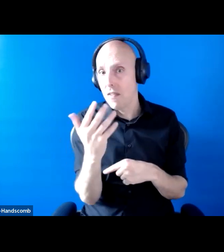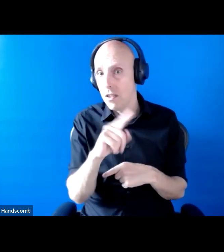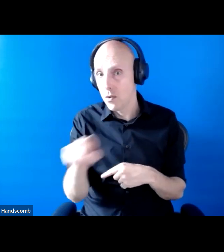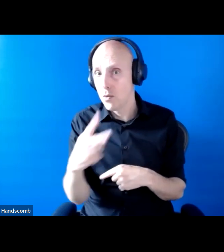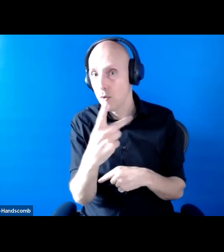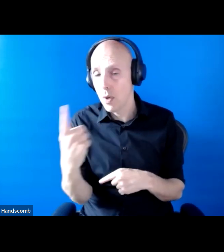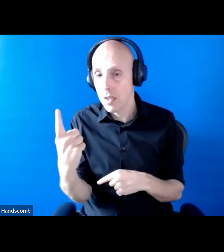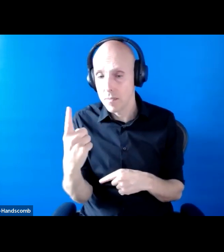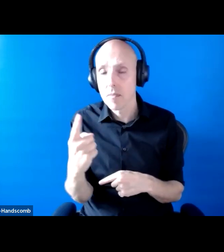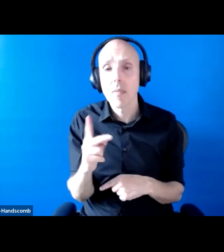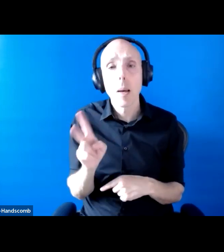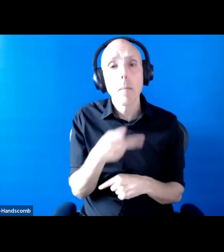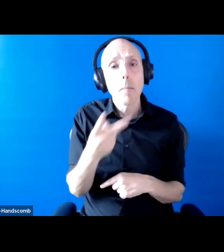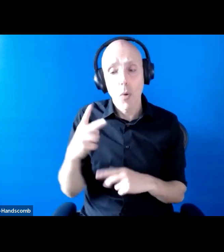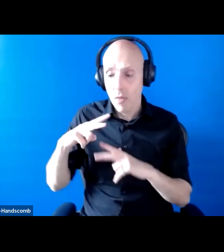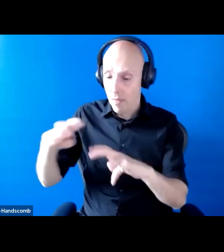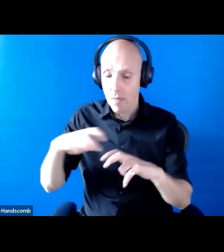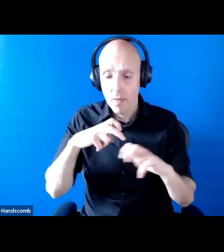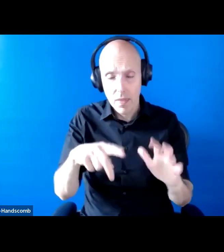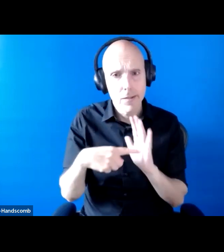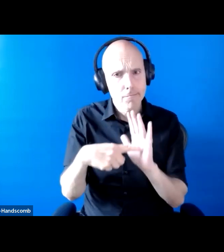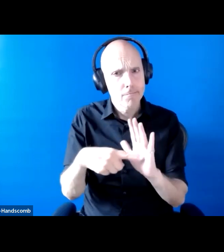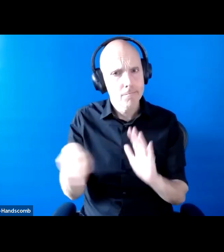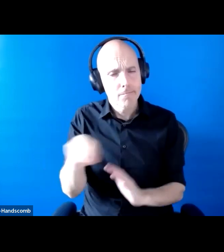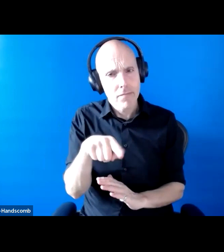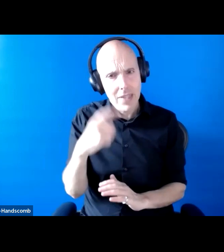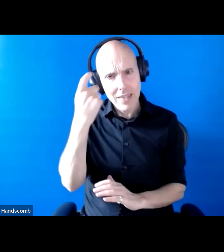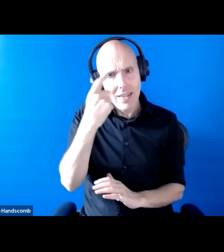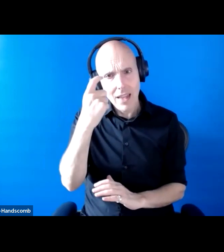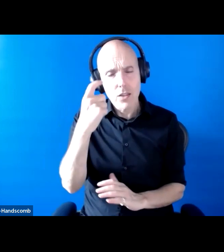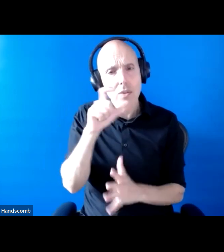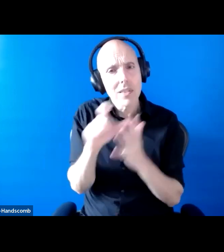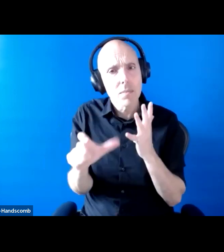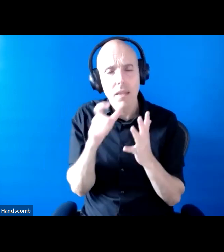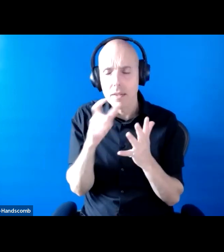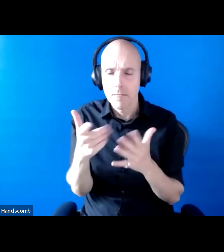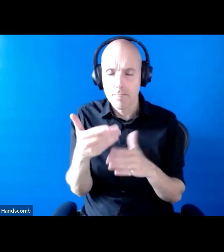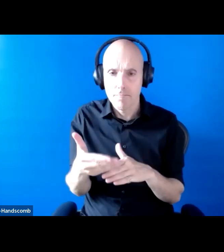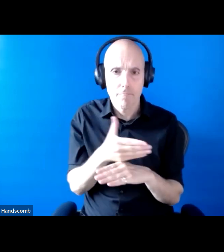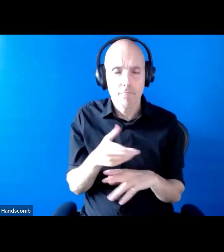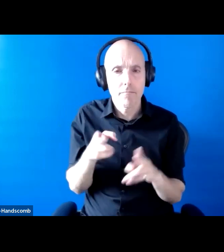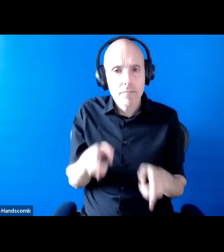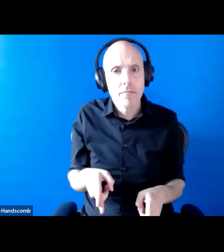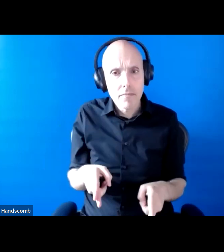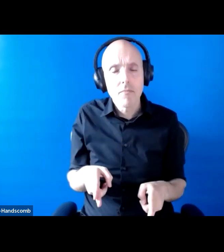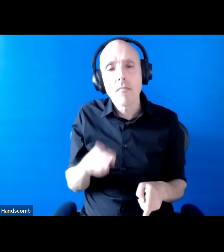Both studies raised issues about the premature deaths of people with intellectual disabilities and have led to improvements in policy and practice